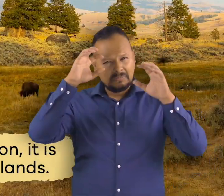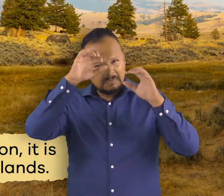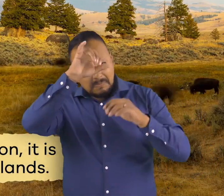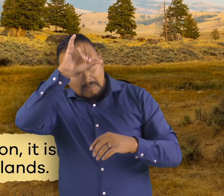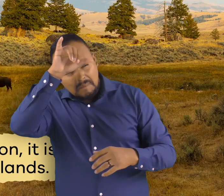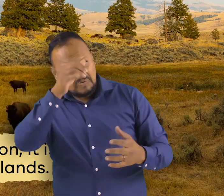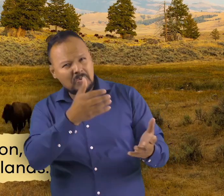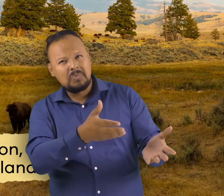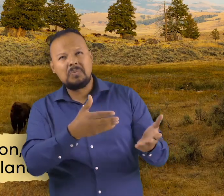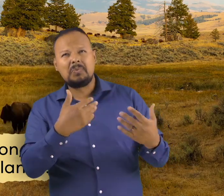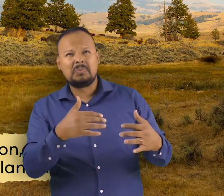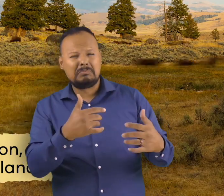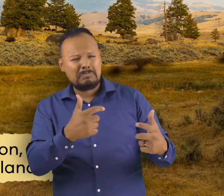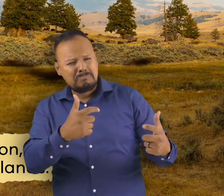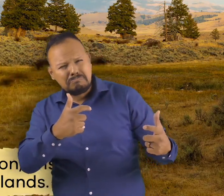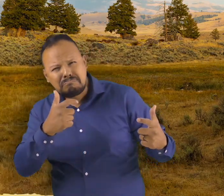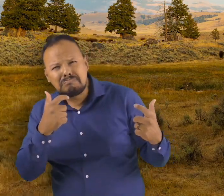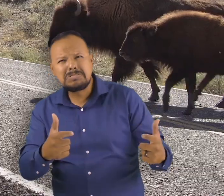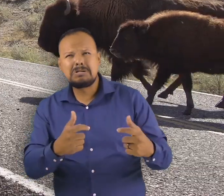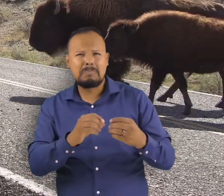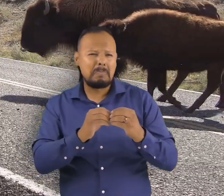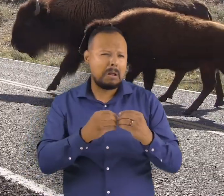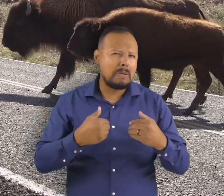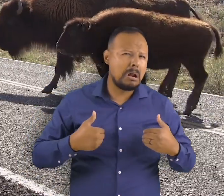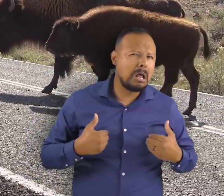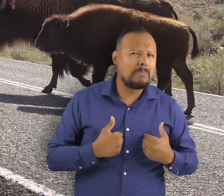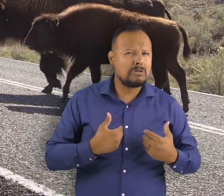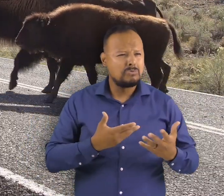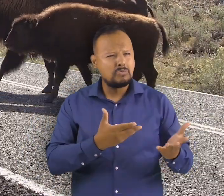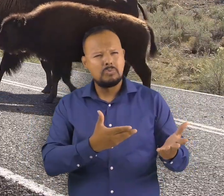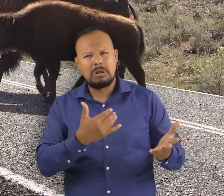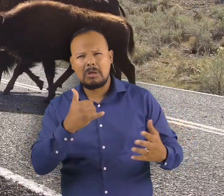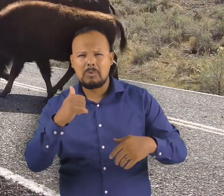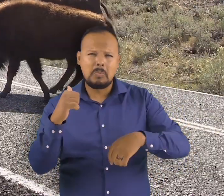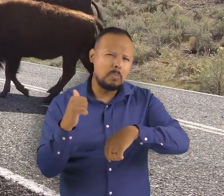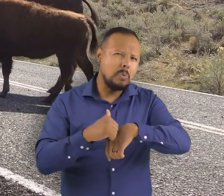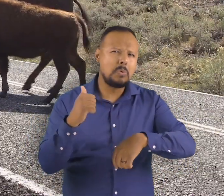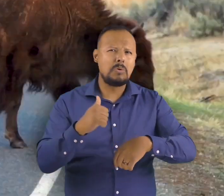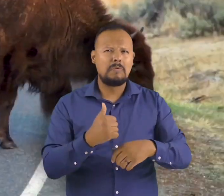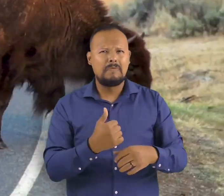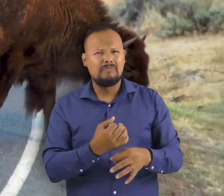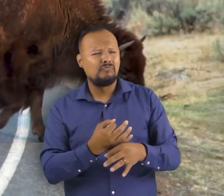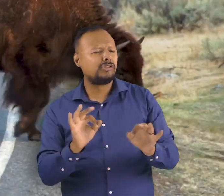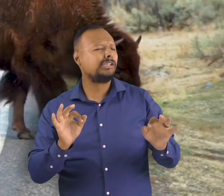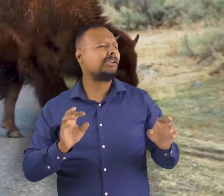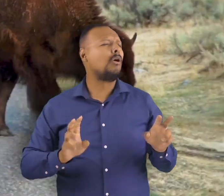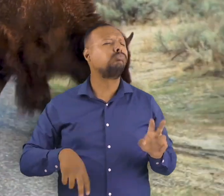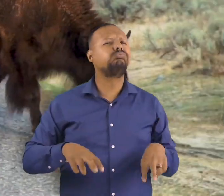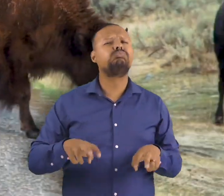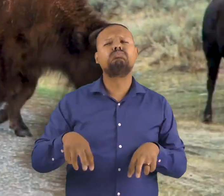herd on public lands the bison freely roam around the park and some parts of montana